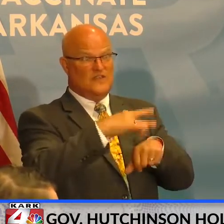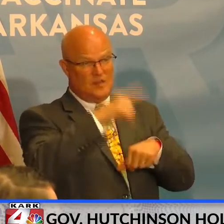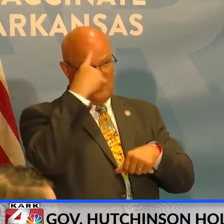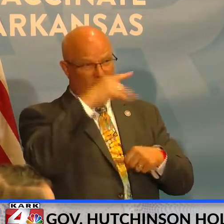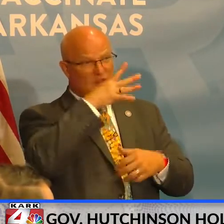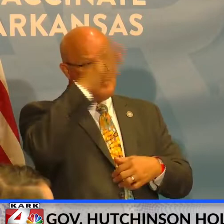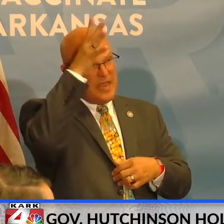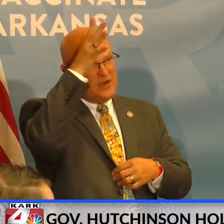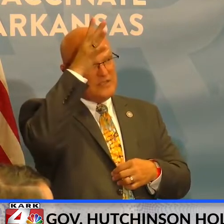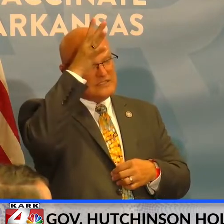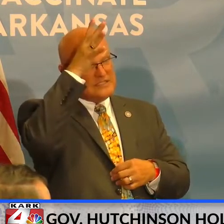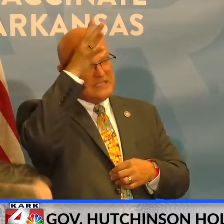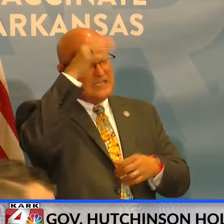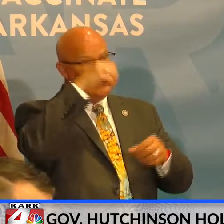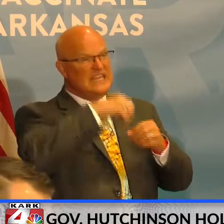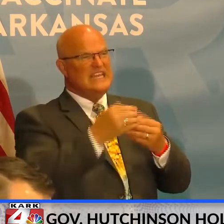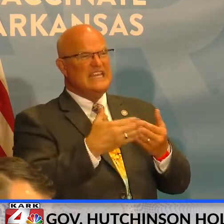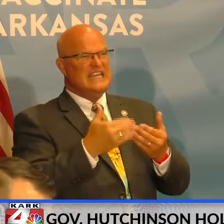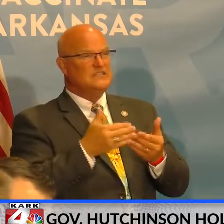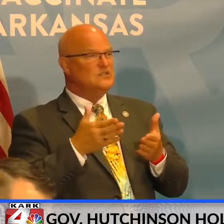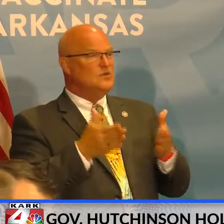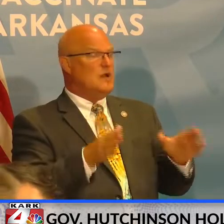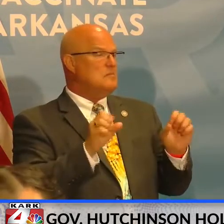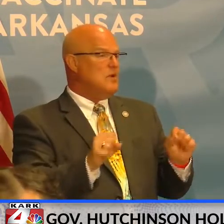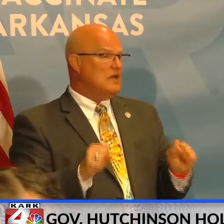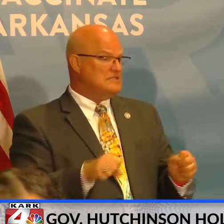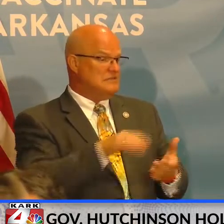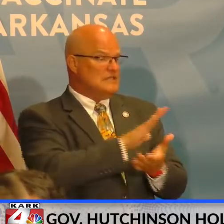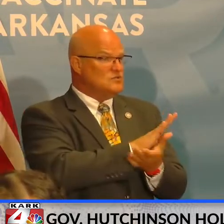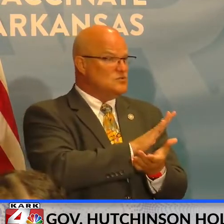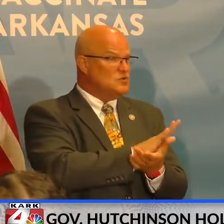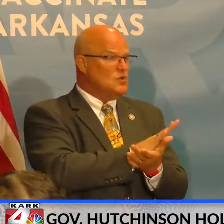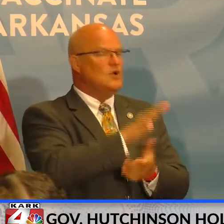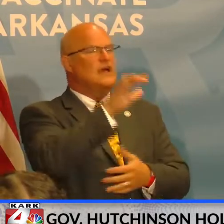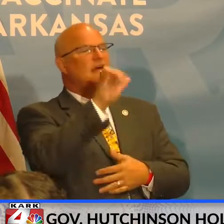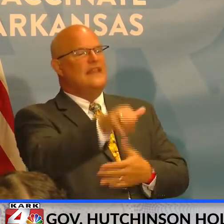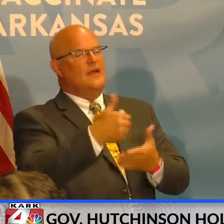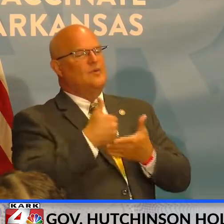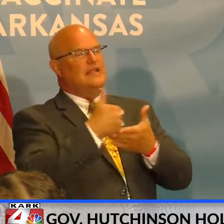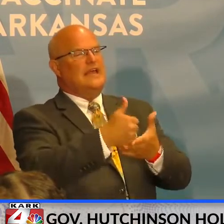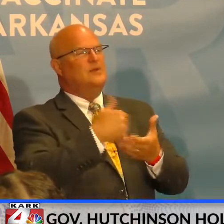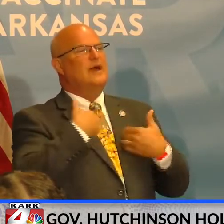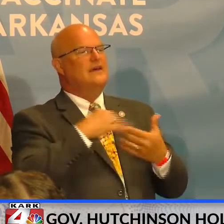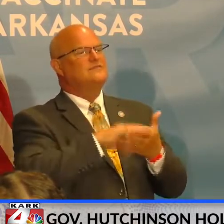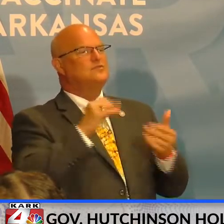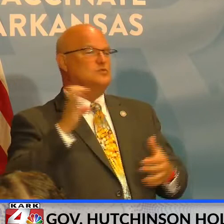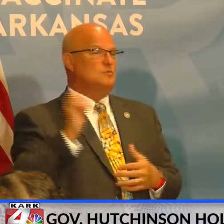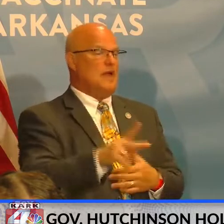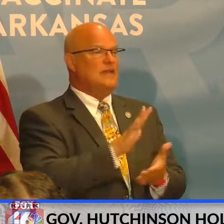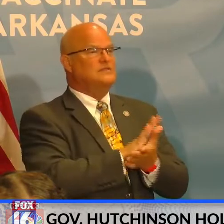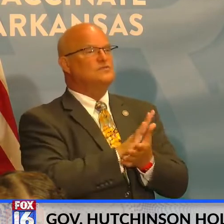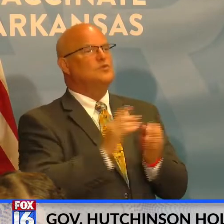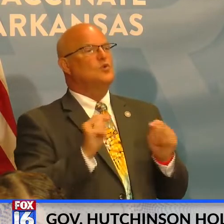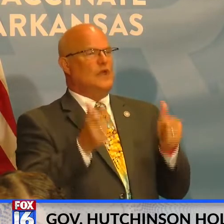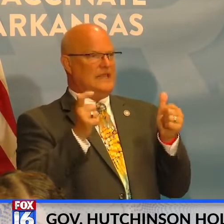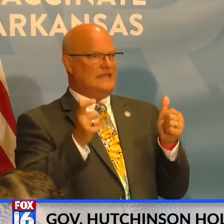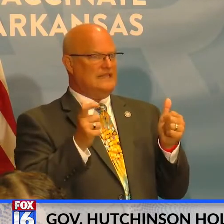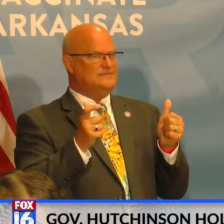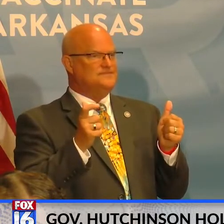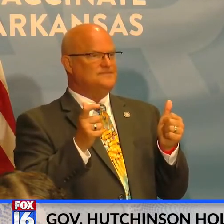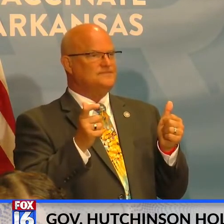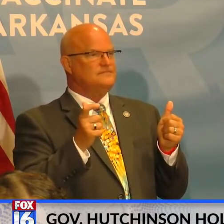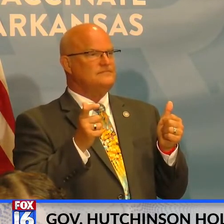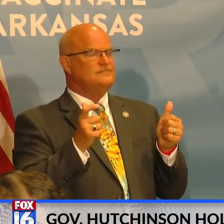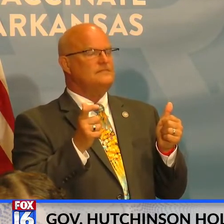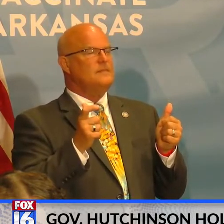those parents in an easier format, possibly at school, that will just help get students back to school more quickly. Um,